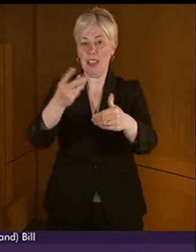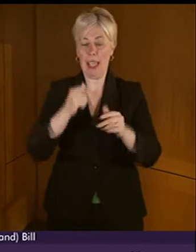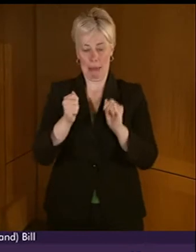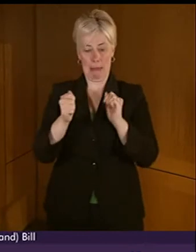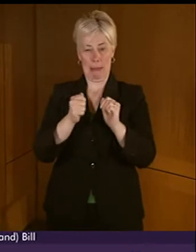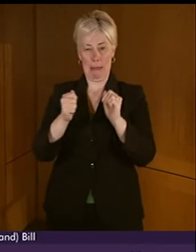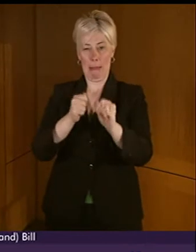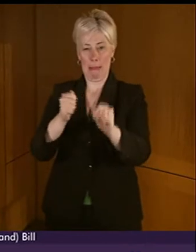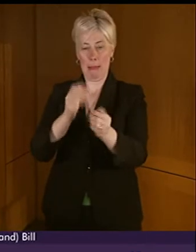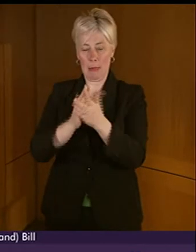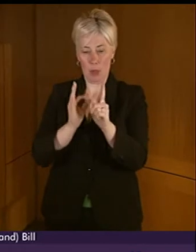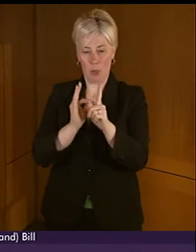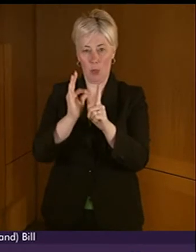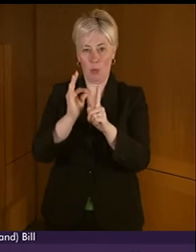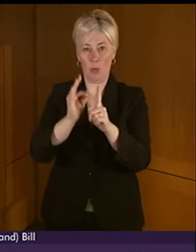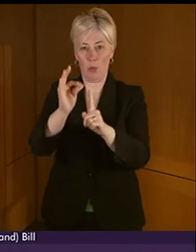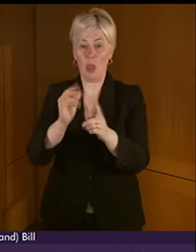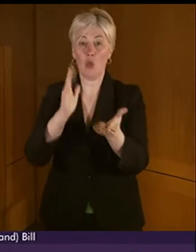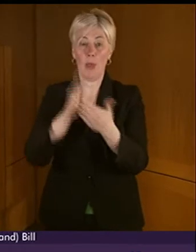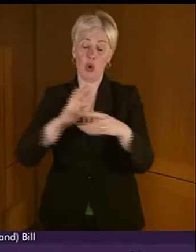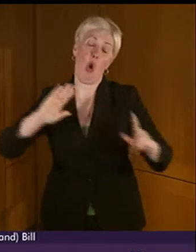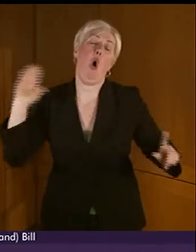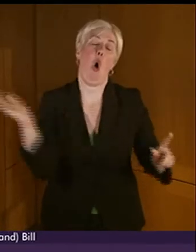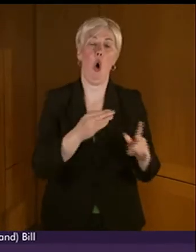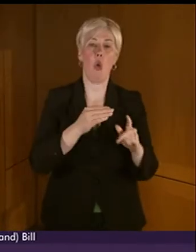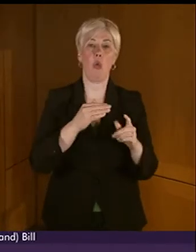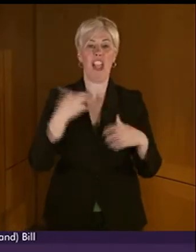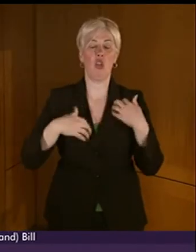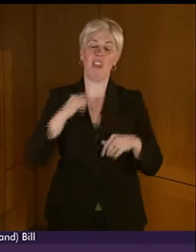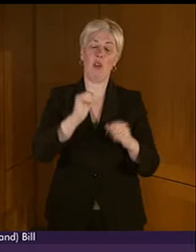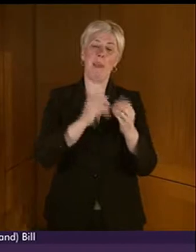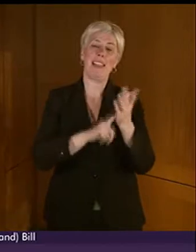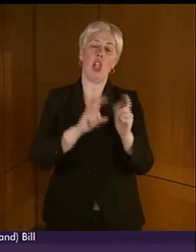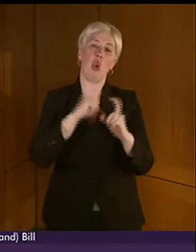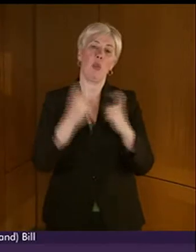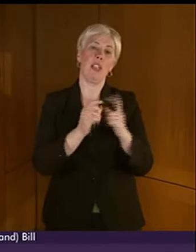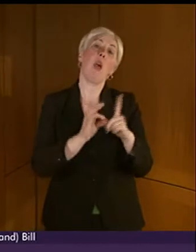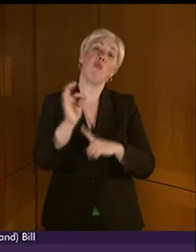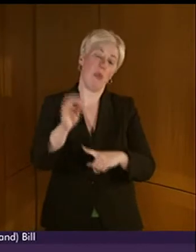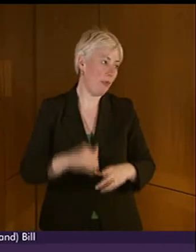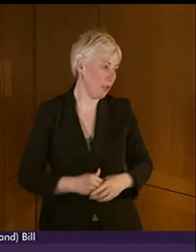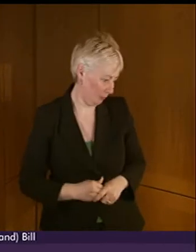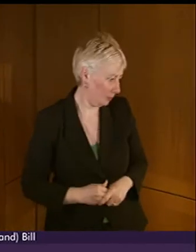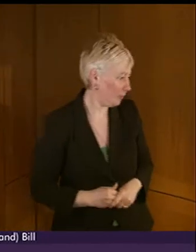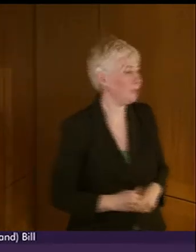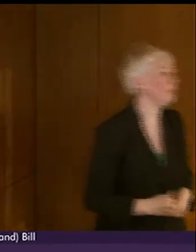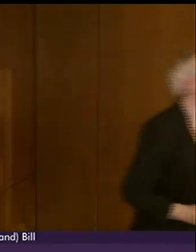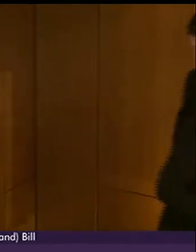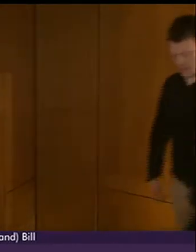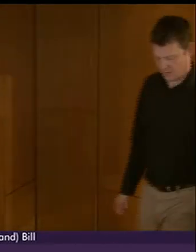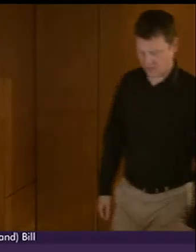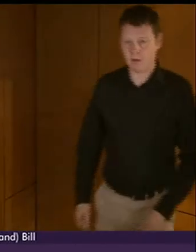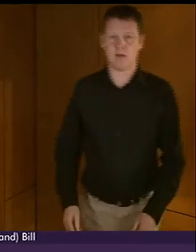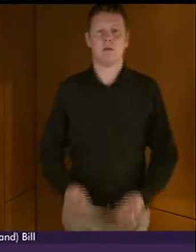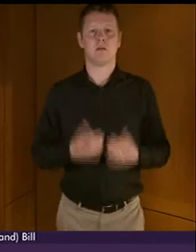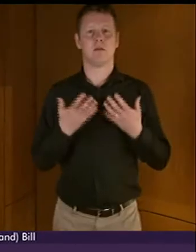the interests of all those in the BSL and Deaf community in Scotland. Thank you. Thank Many thanks. I now call Stuart Stevenson to be followed